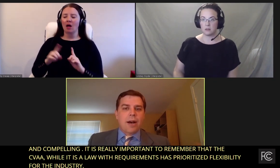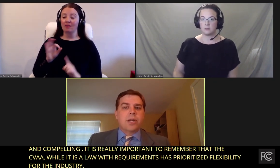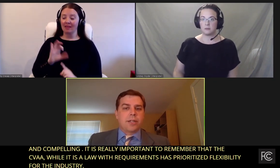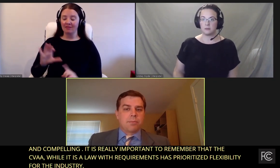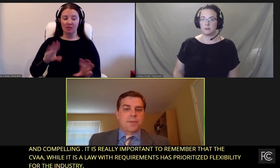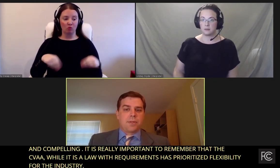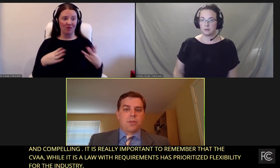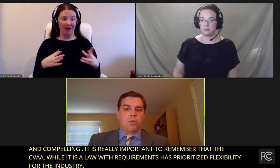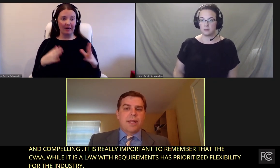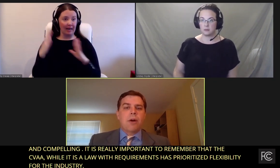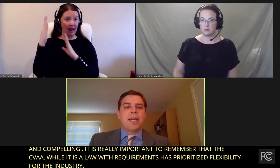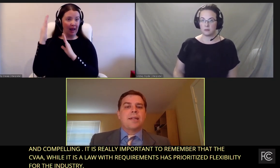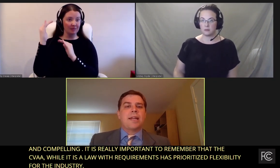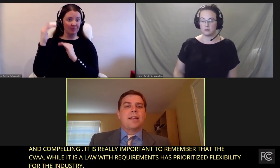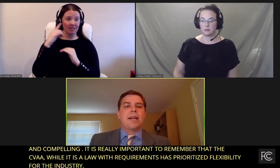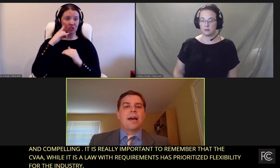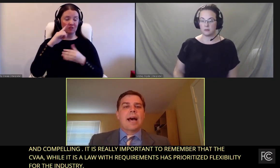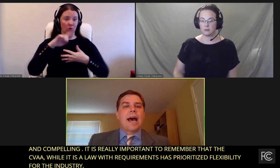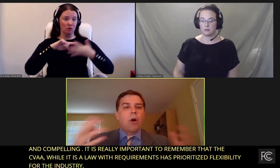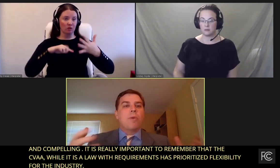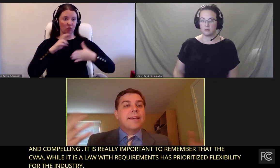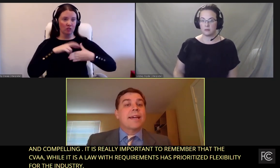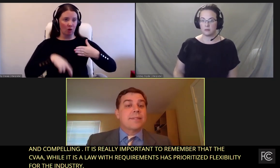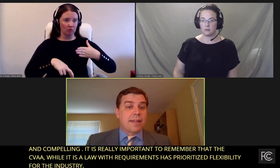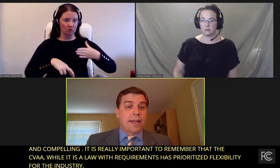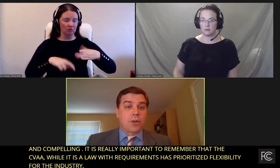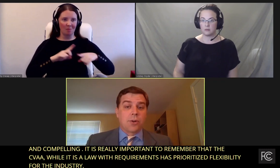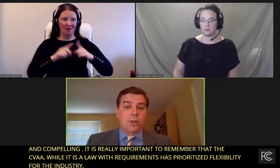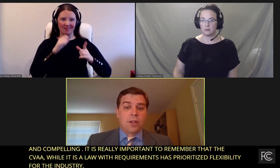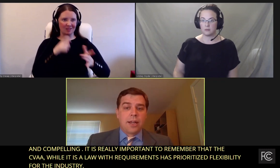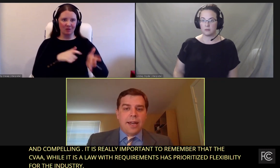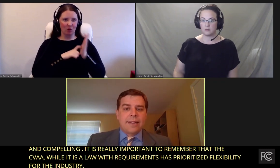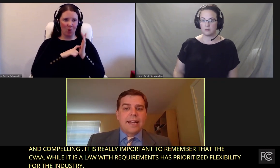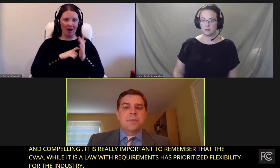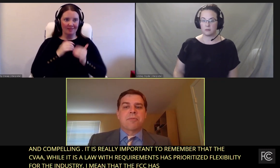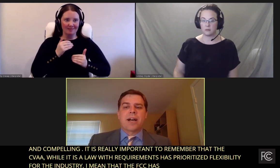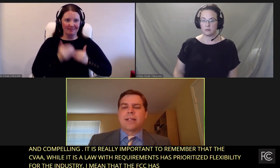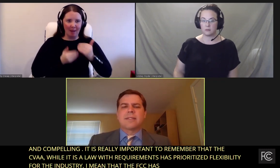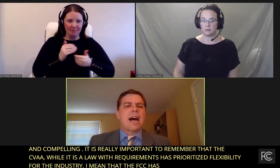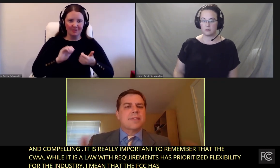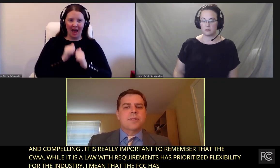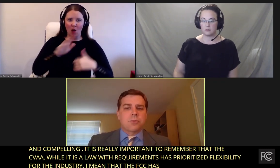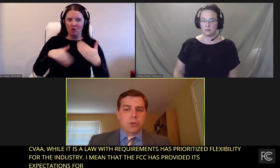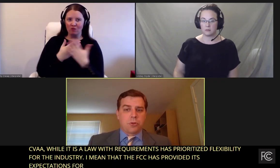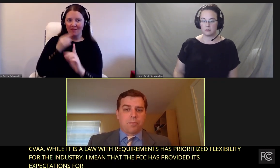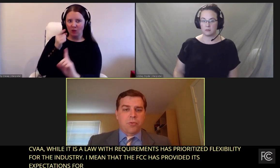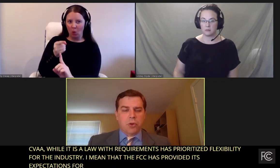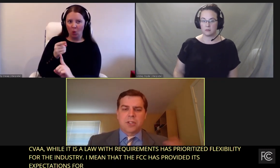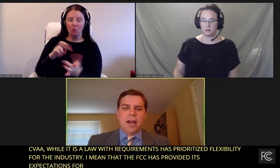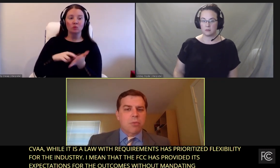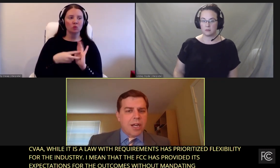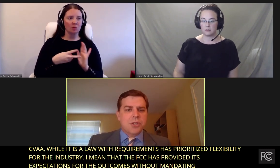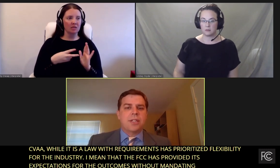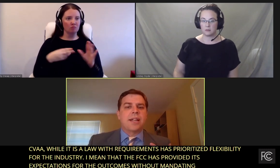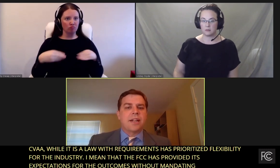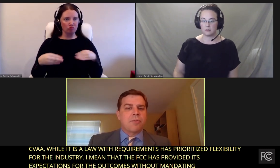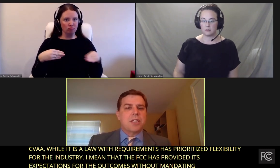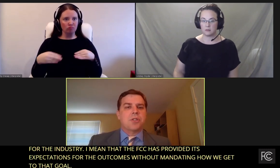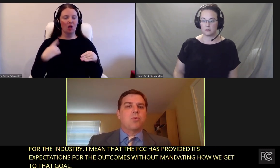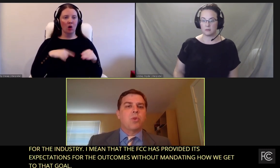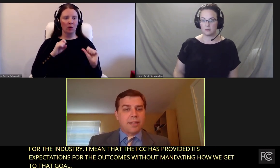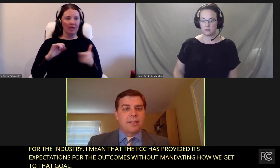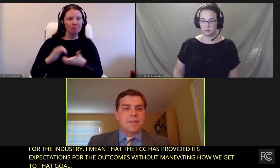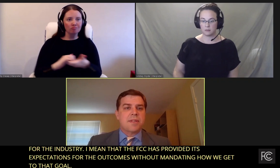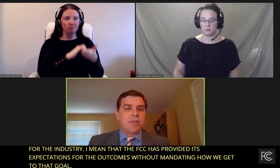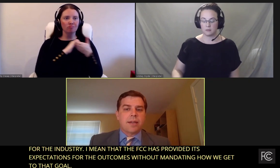for the outcomes without mandating how we get to that goal. And that has provided lots of room for collaboration and